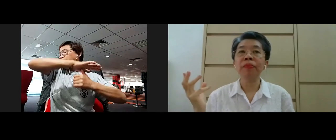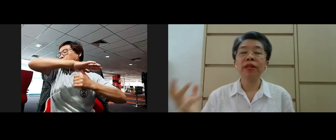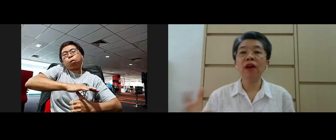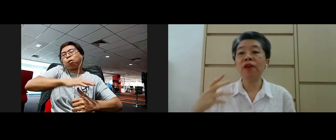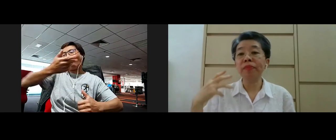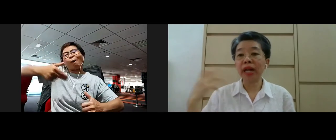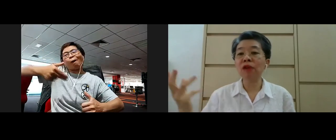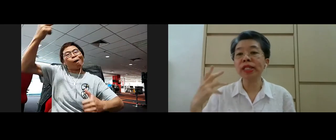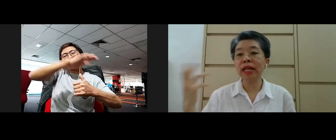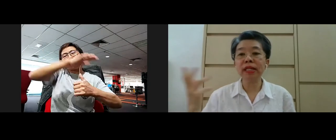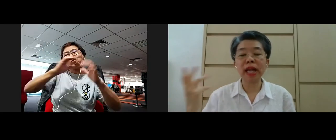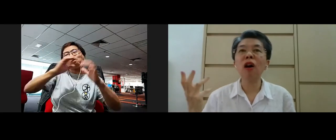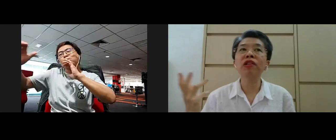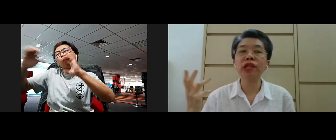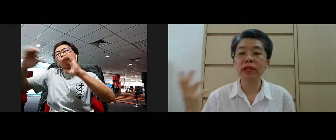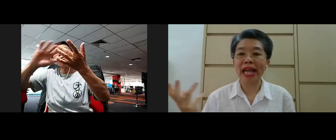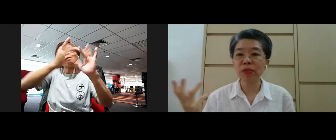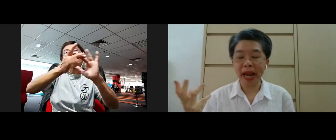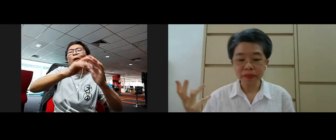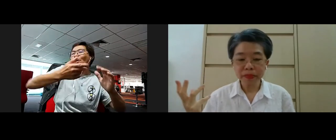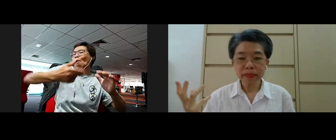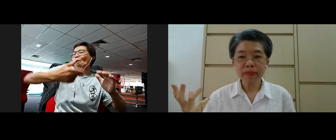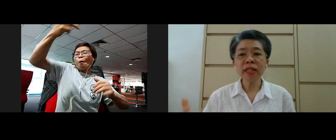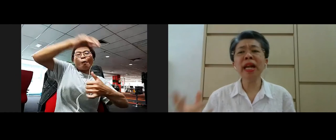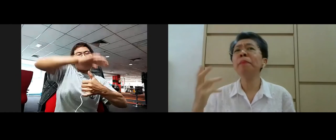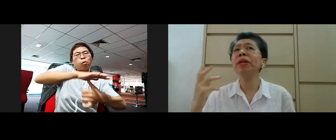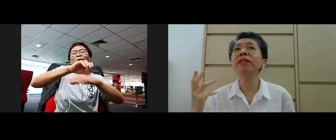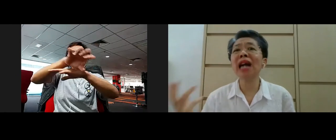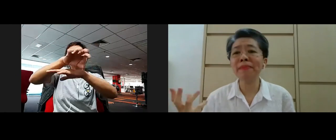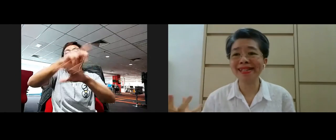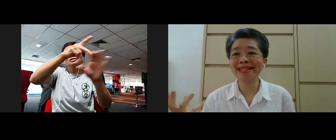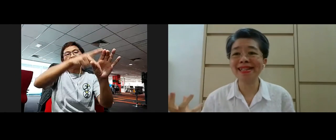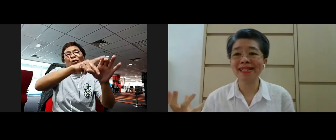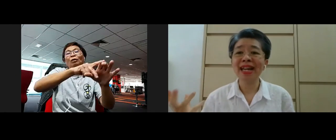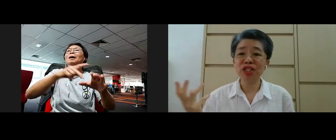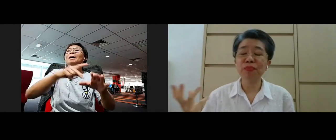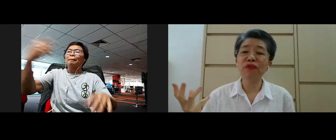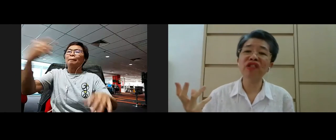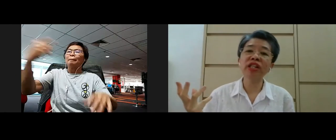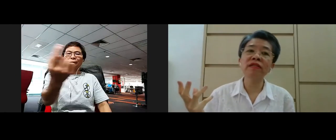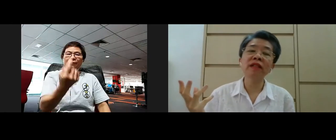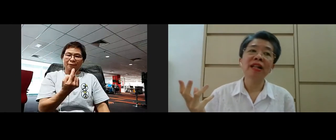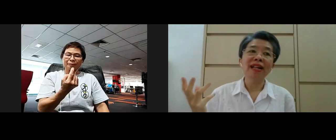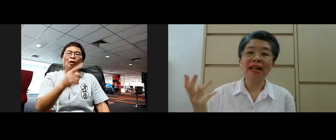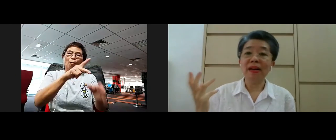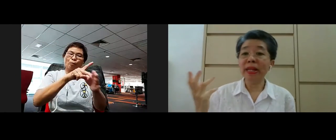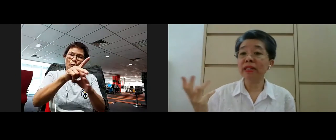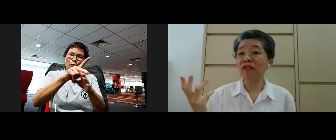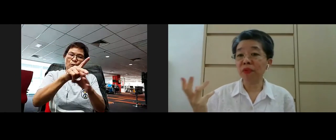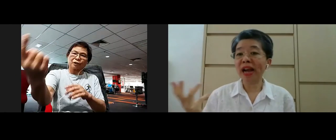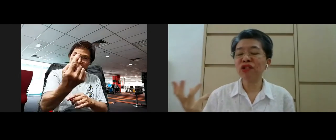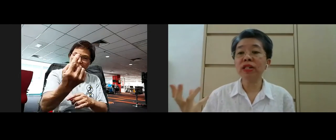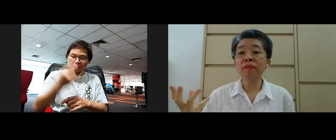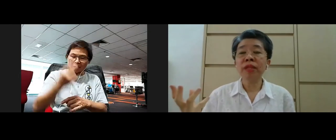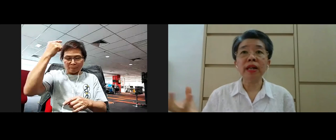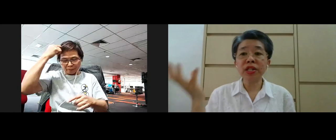ask me from the counseling the psychological aspect people come and see us the professional mental